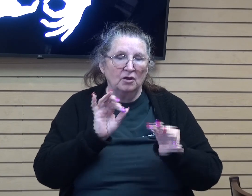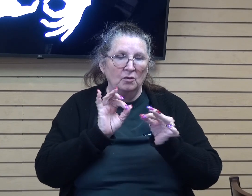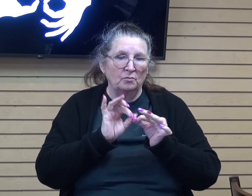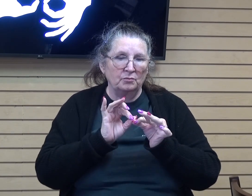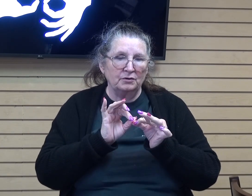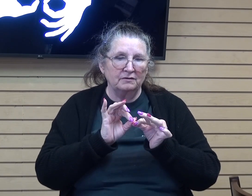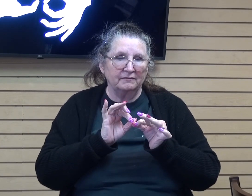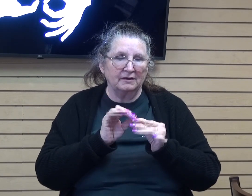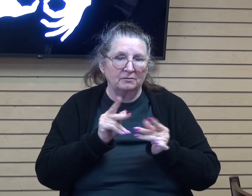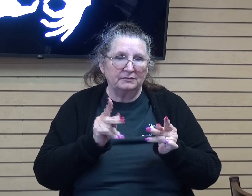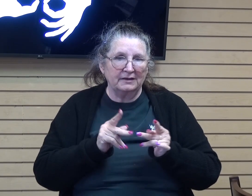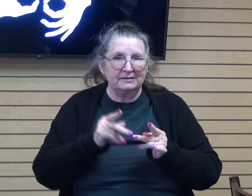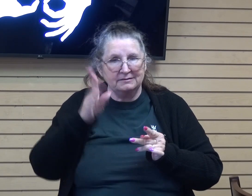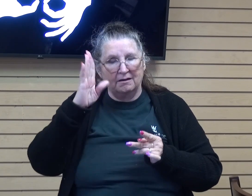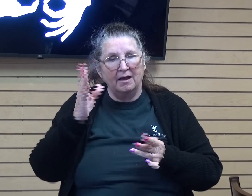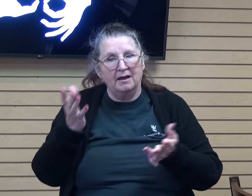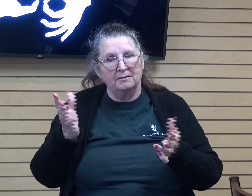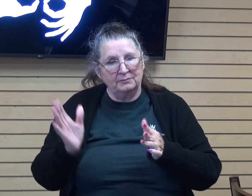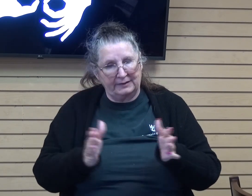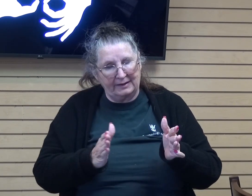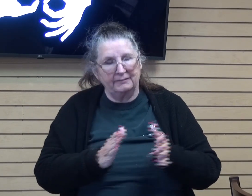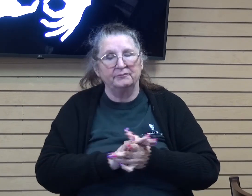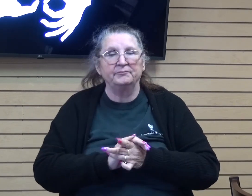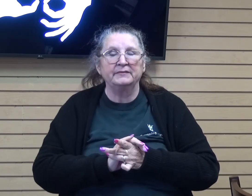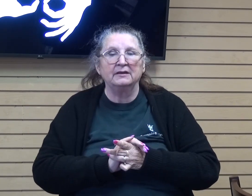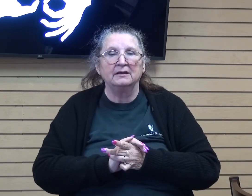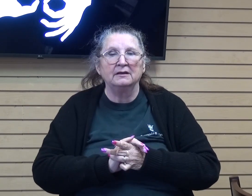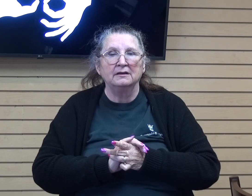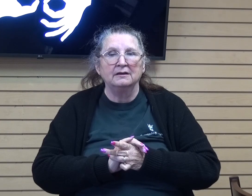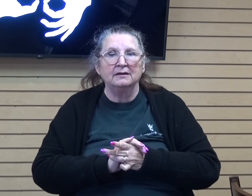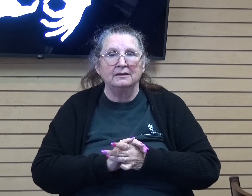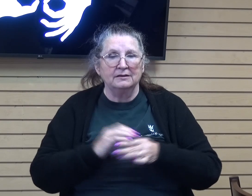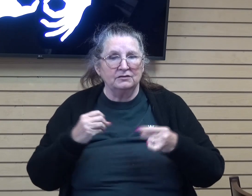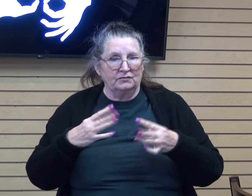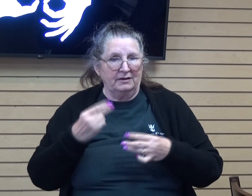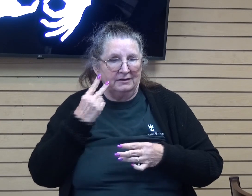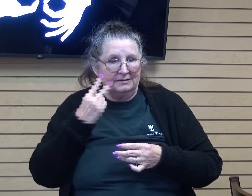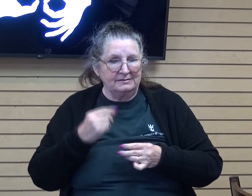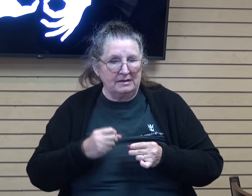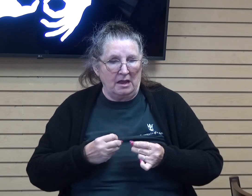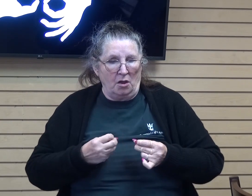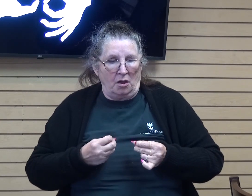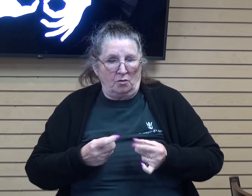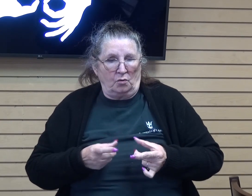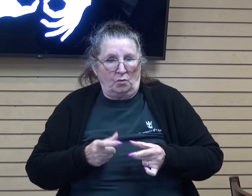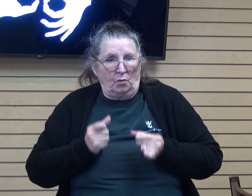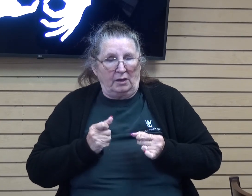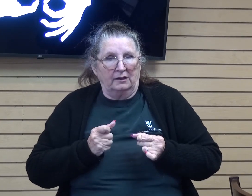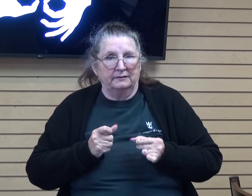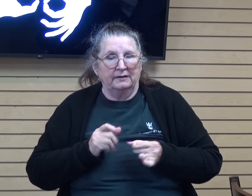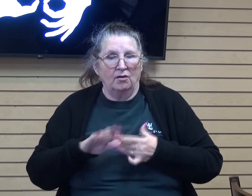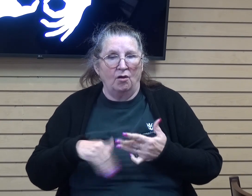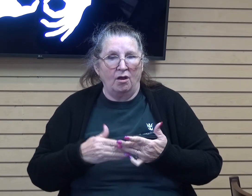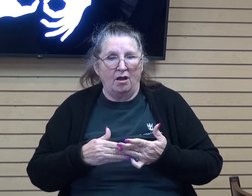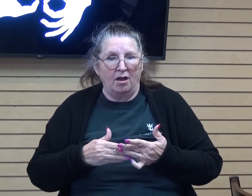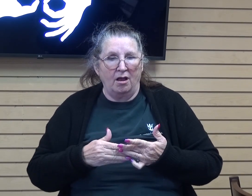that God had intended it to be. It is frightening to see how quickly all of humanity forgot about God.